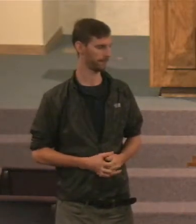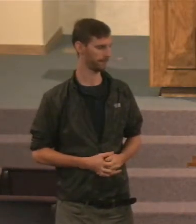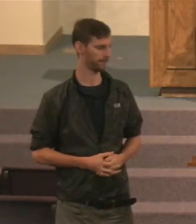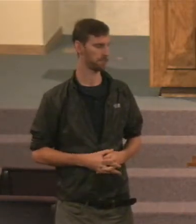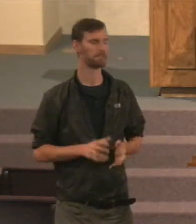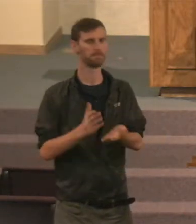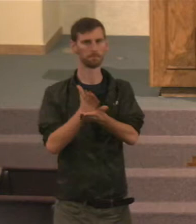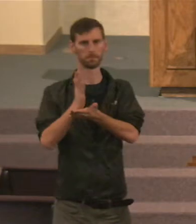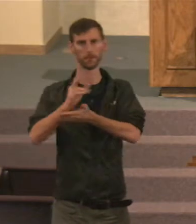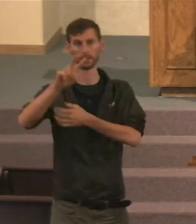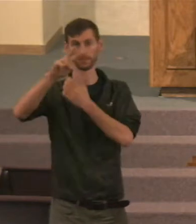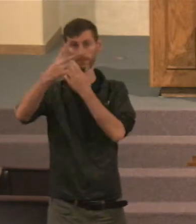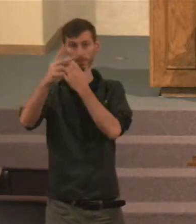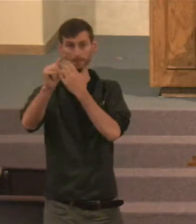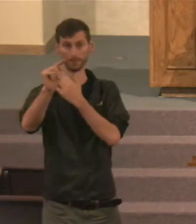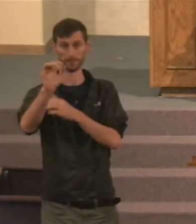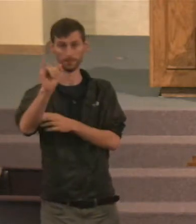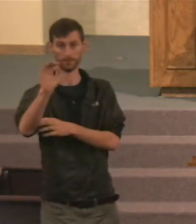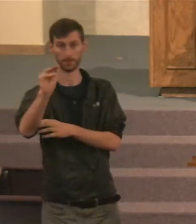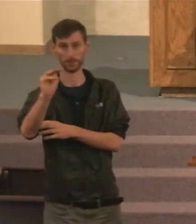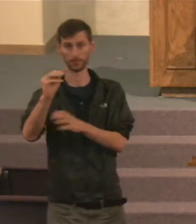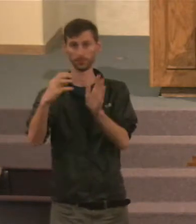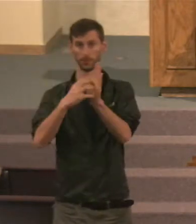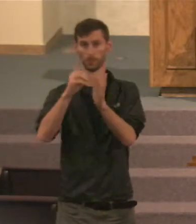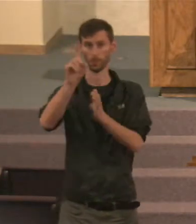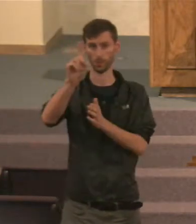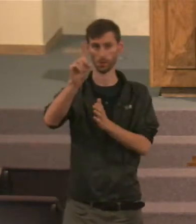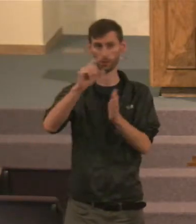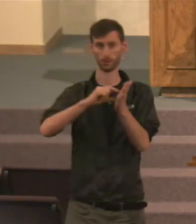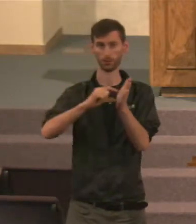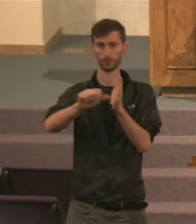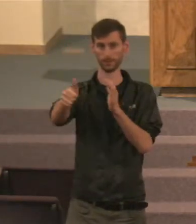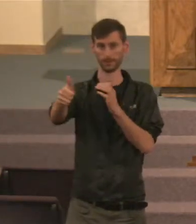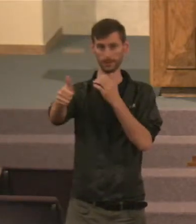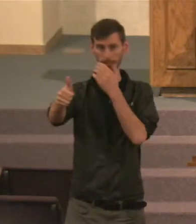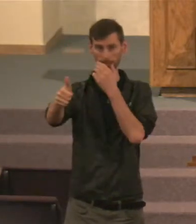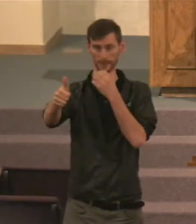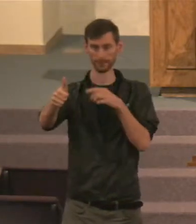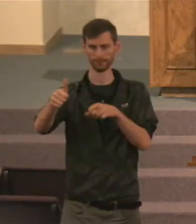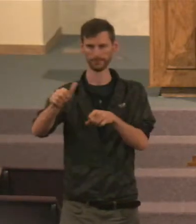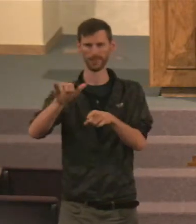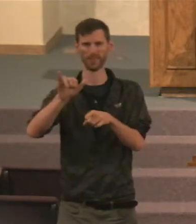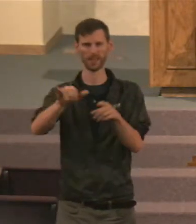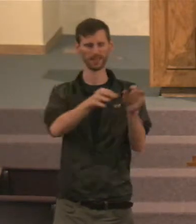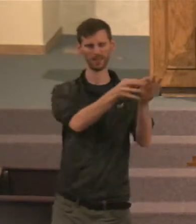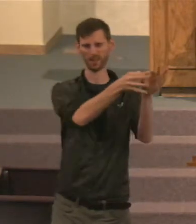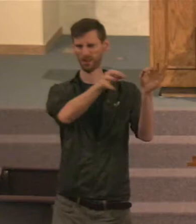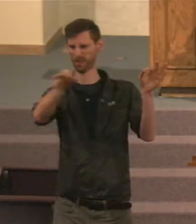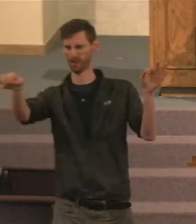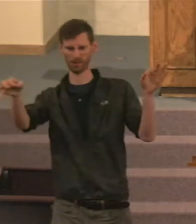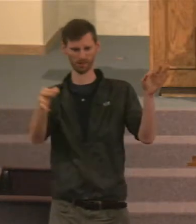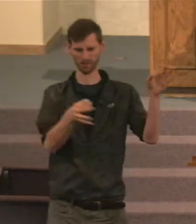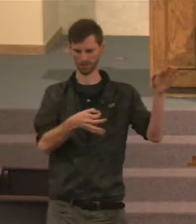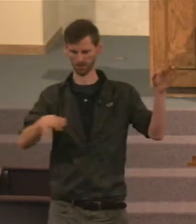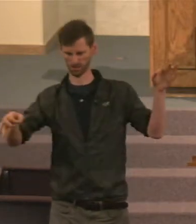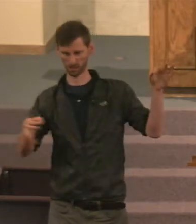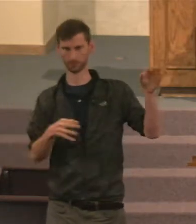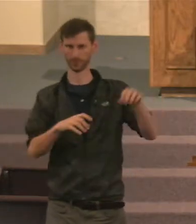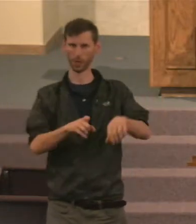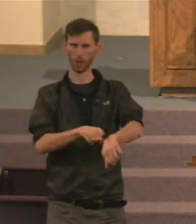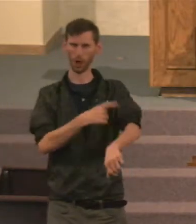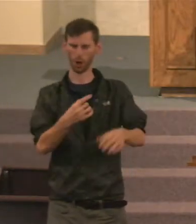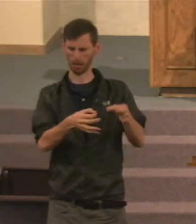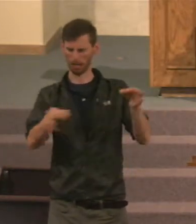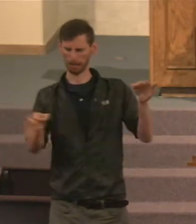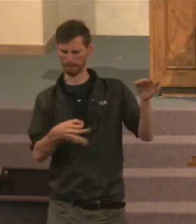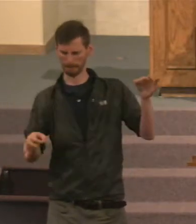Okay, 2 Timothy chapter 1 and verse 10, and that's right in the middle of the sentence. And Paul, being the way he is, he has long sentences. Let's go